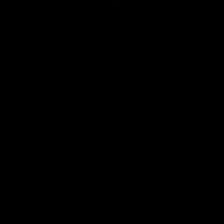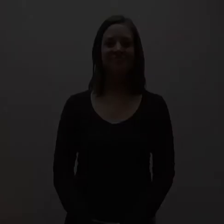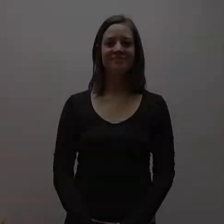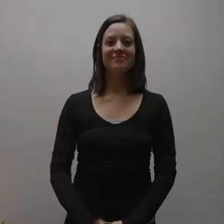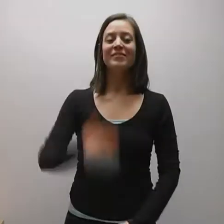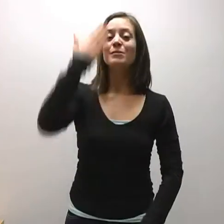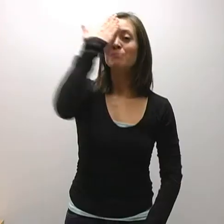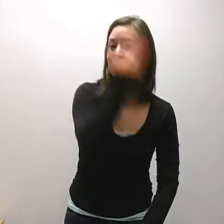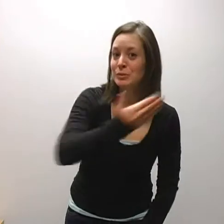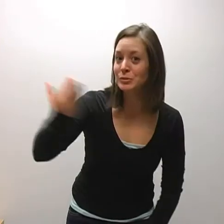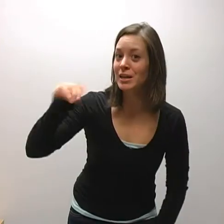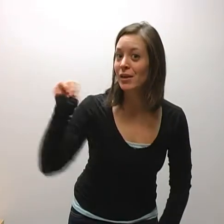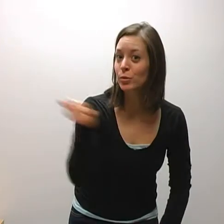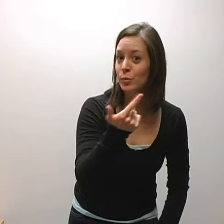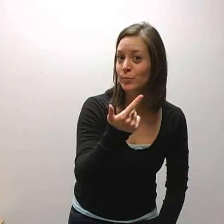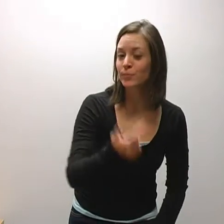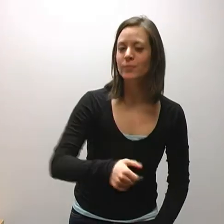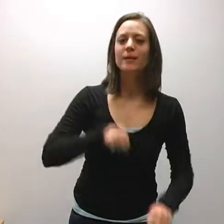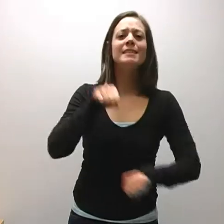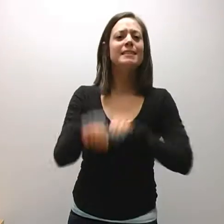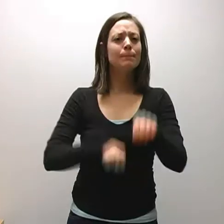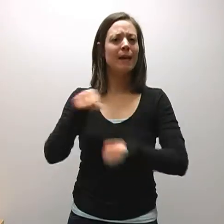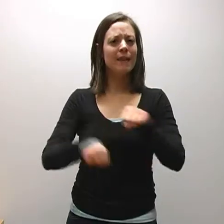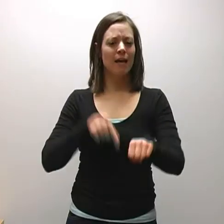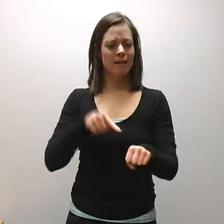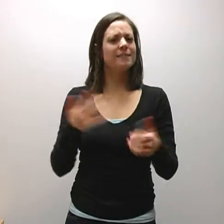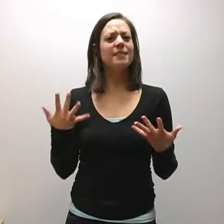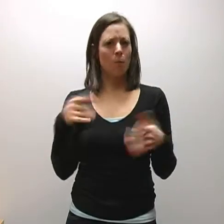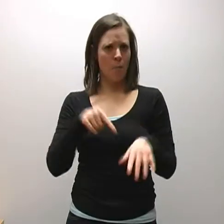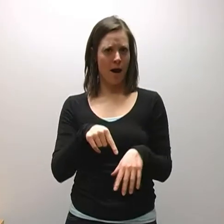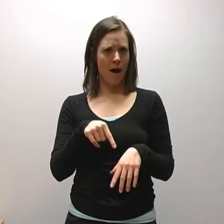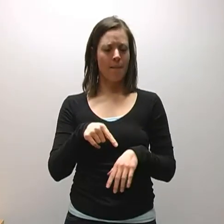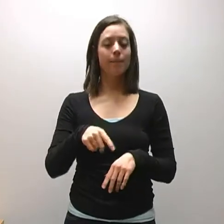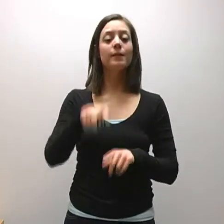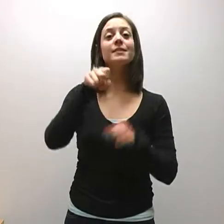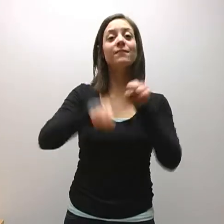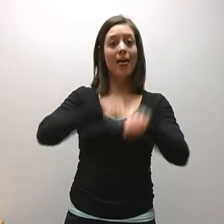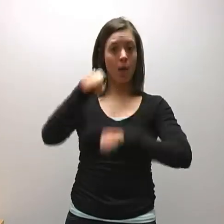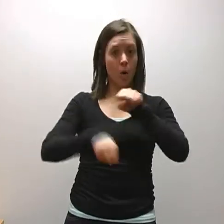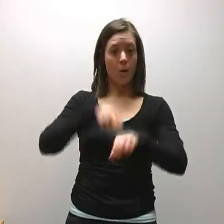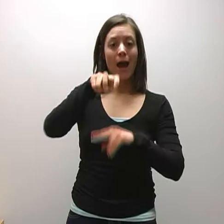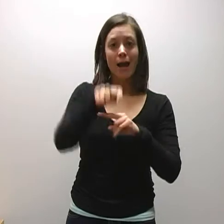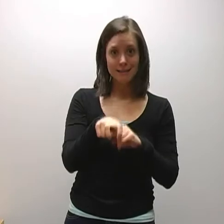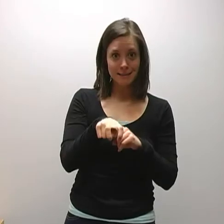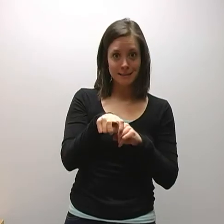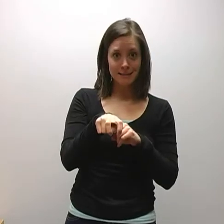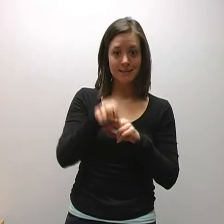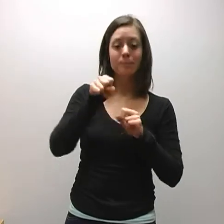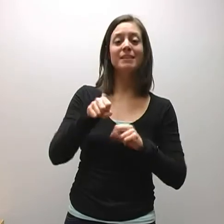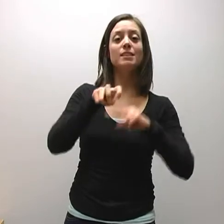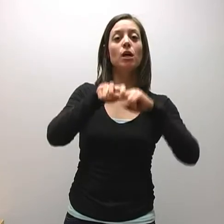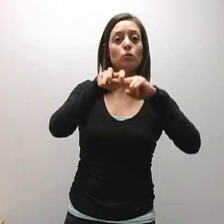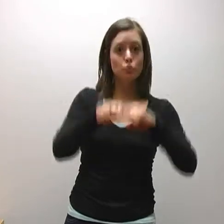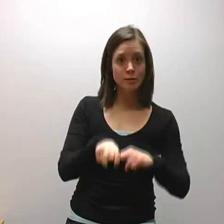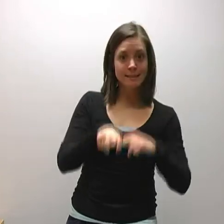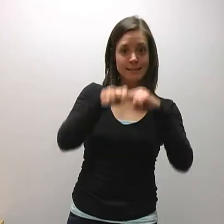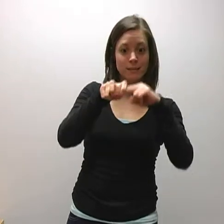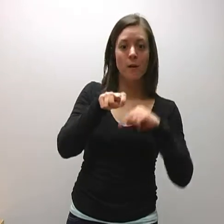I'm going to have to speak to myself, but I'm just going to speak to